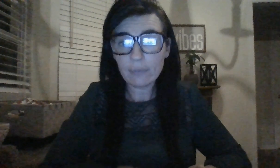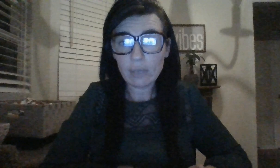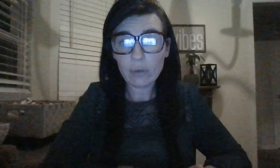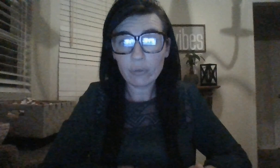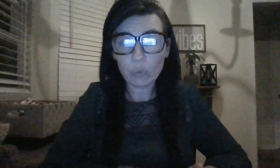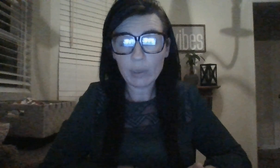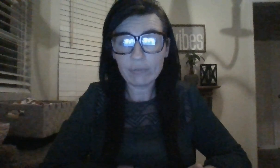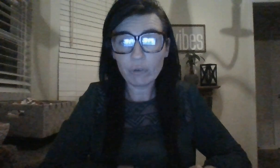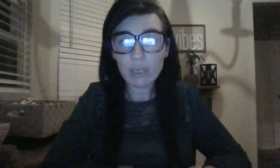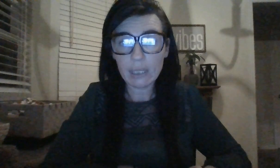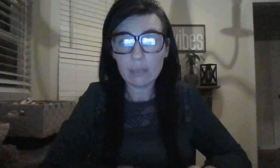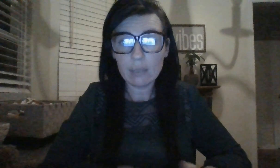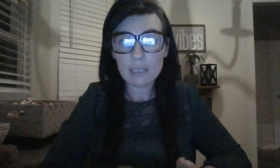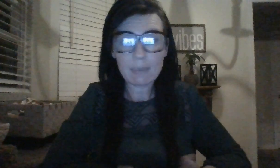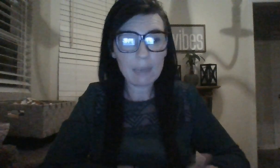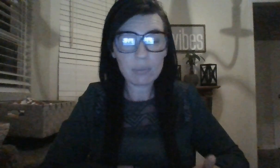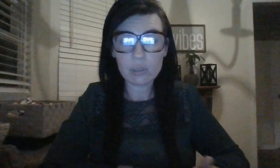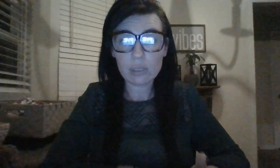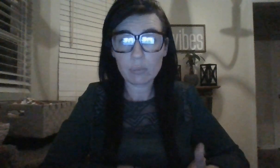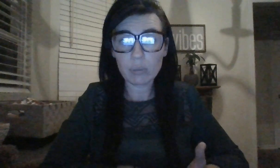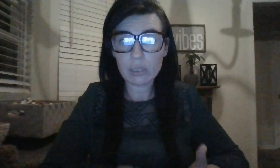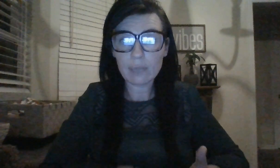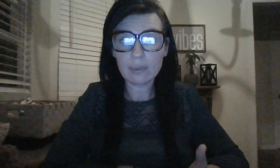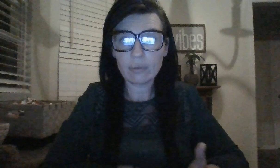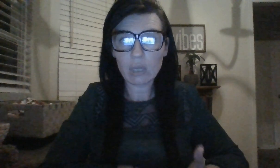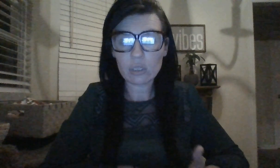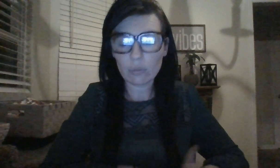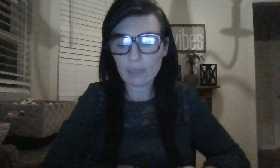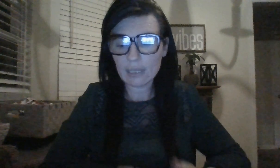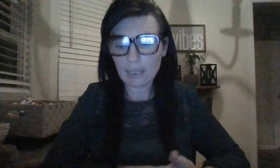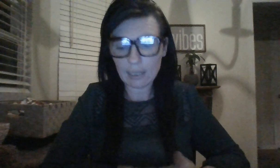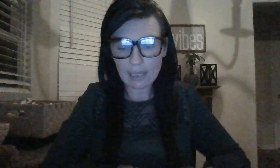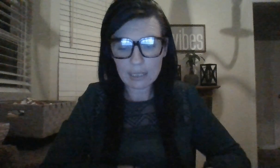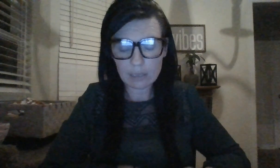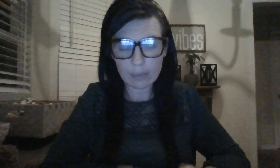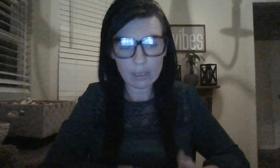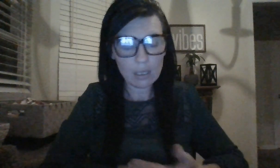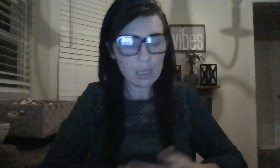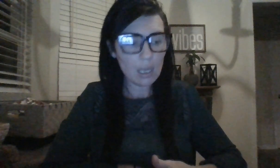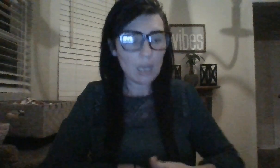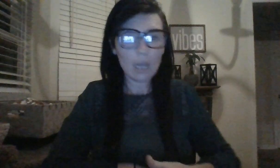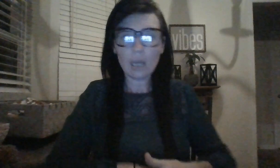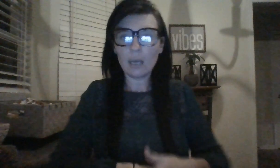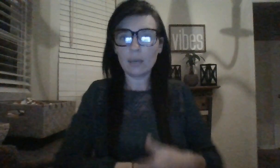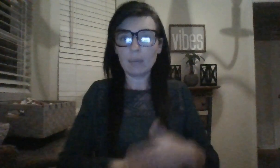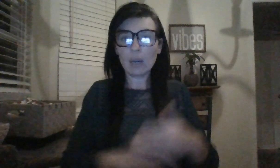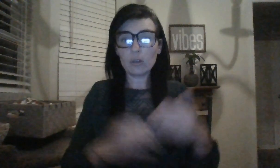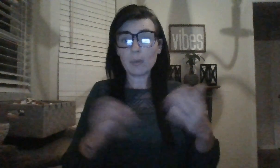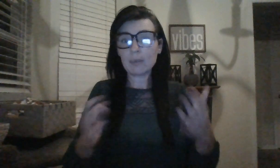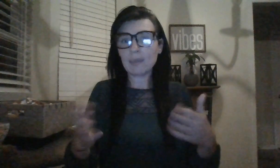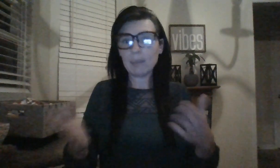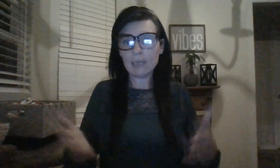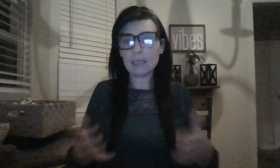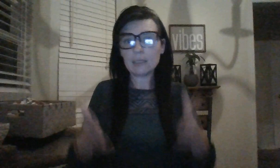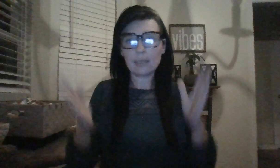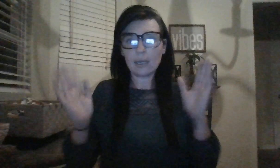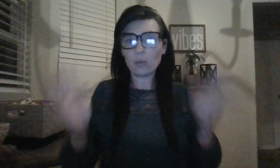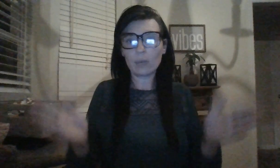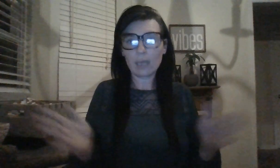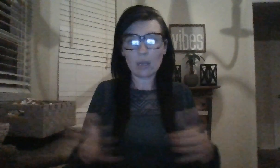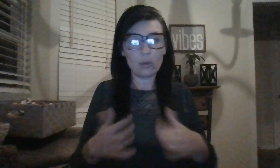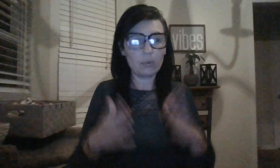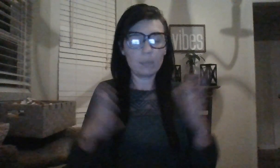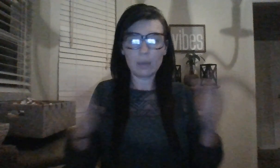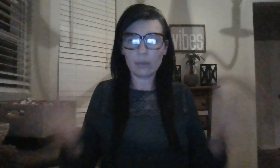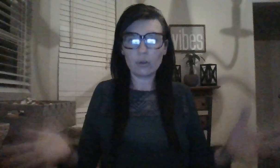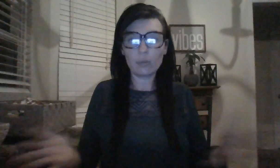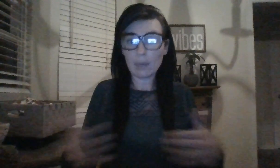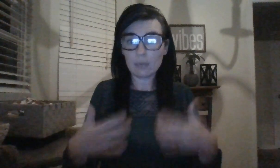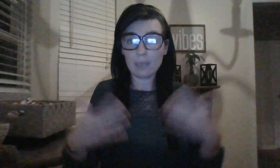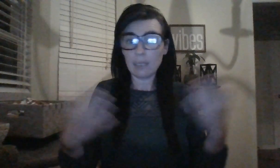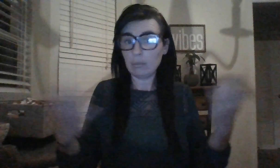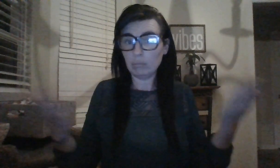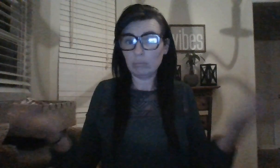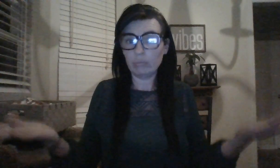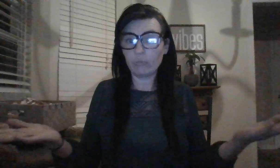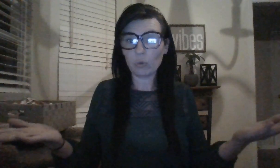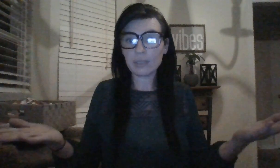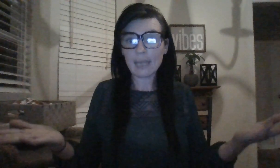live there rent free is my presumptive logic reasoning guesstimate. I heard they're about to be pissed. They don't want to go. But they're about to be forced